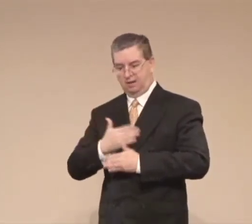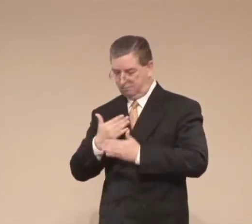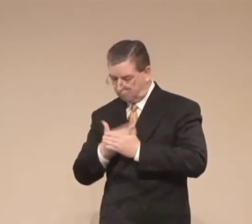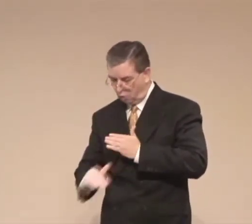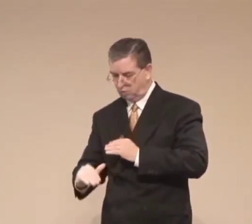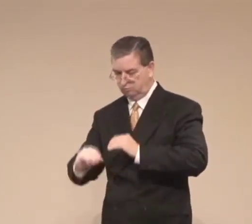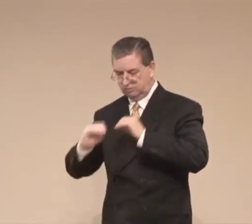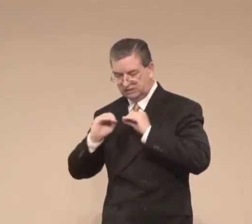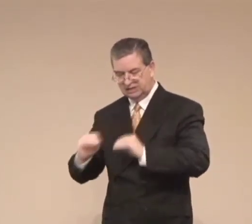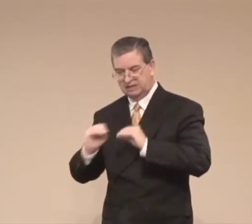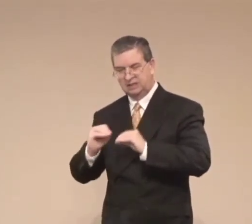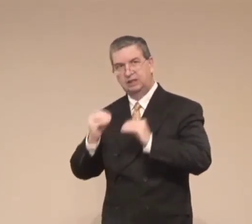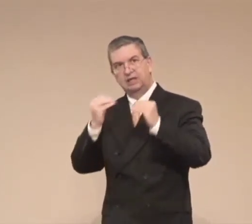so by training